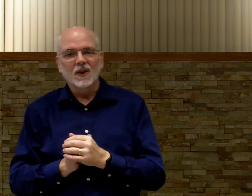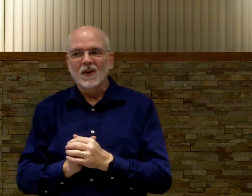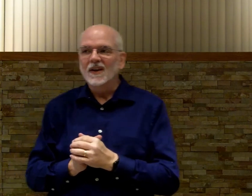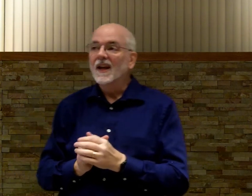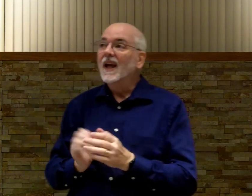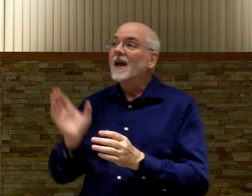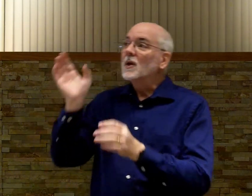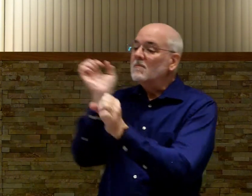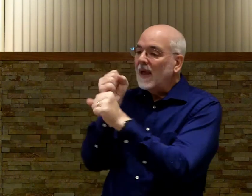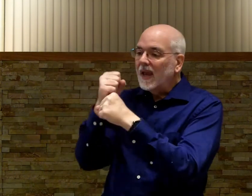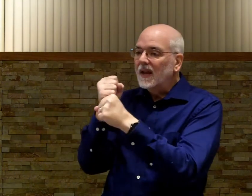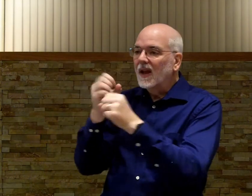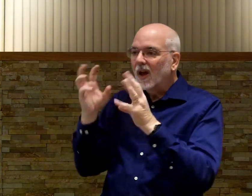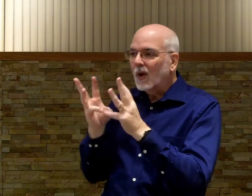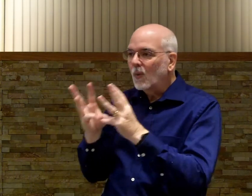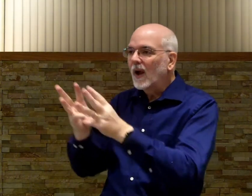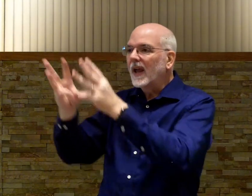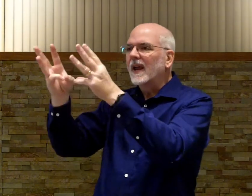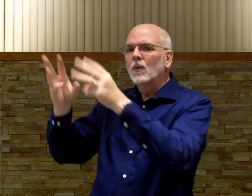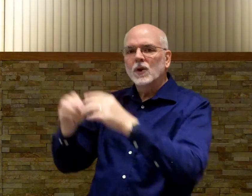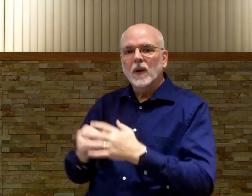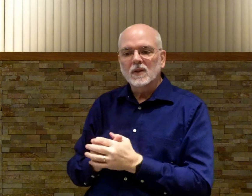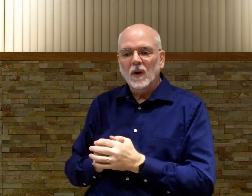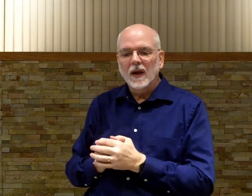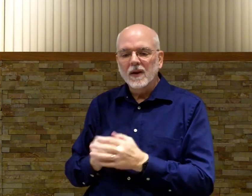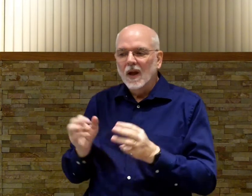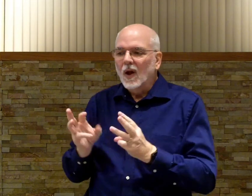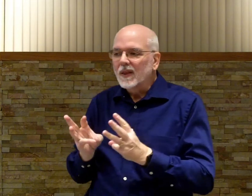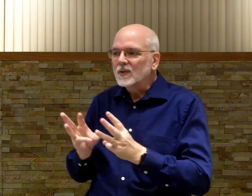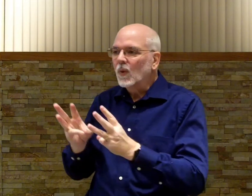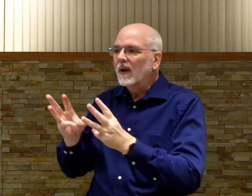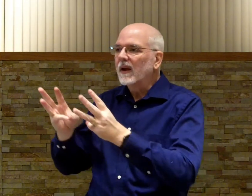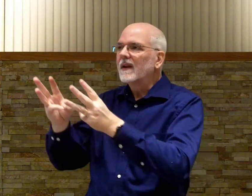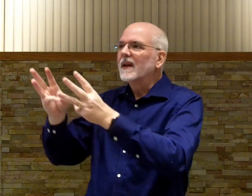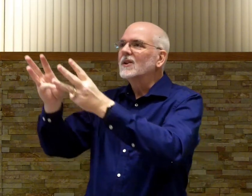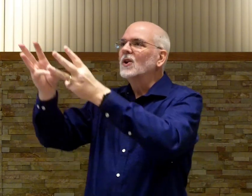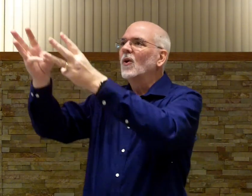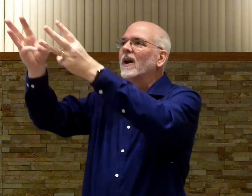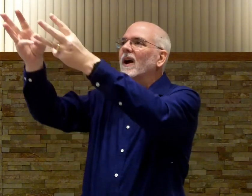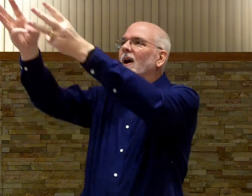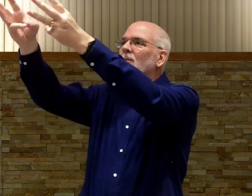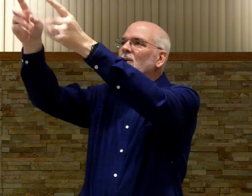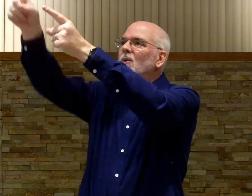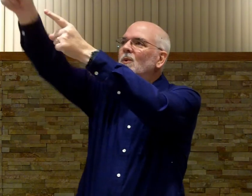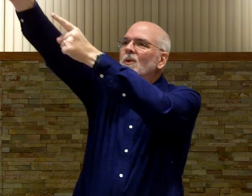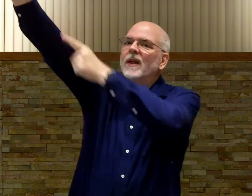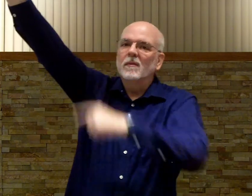song. Made a way. And which way is a way? This way is going up to them.